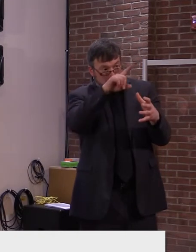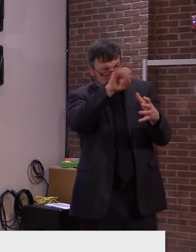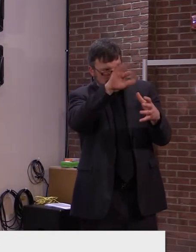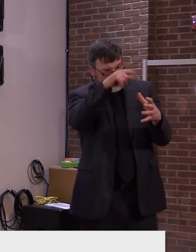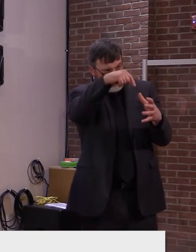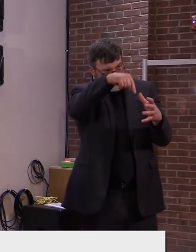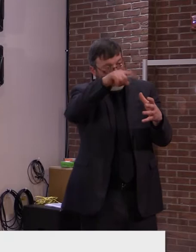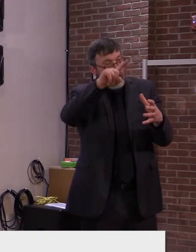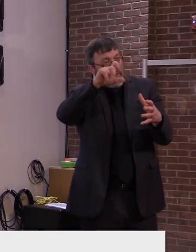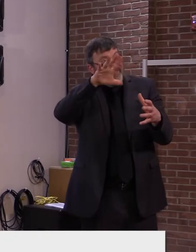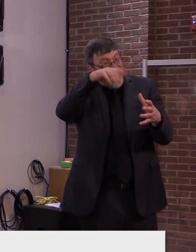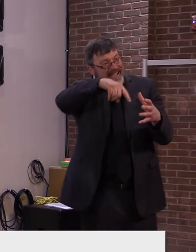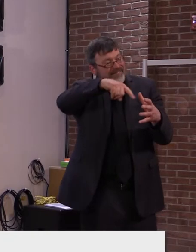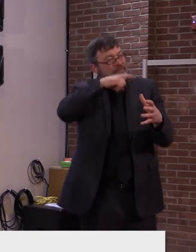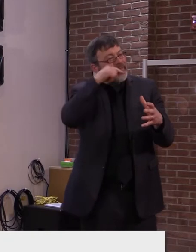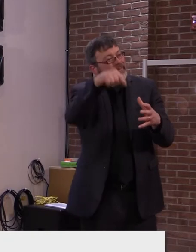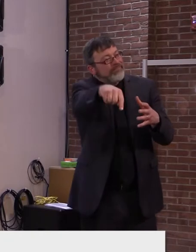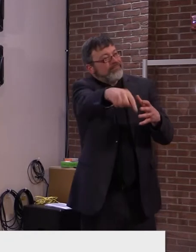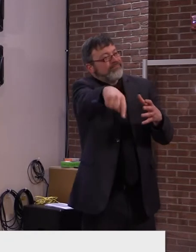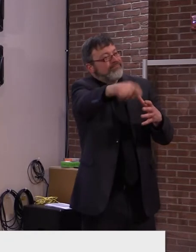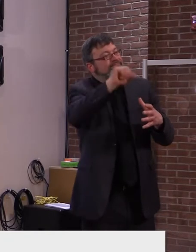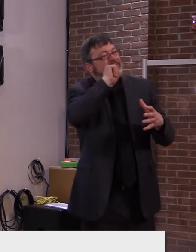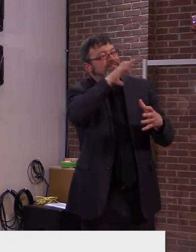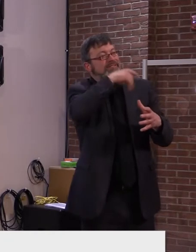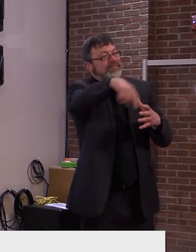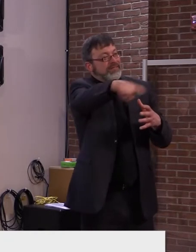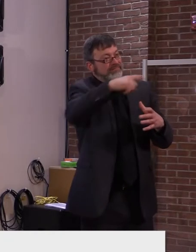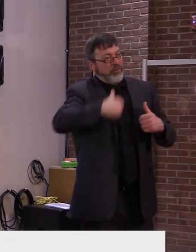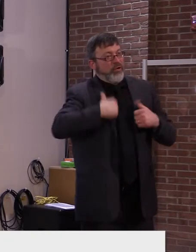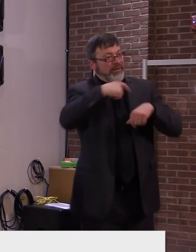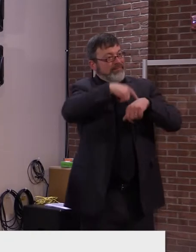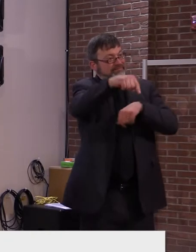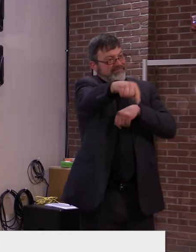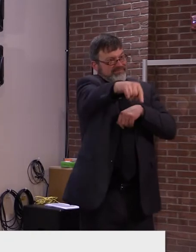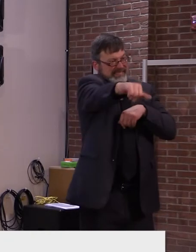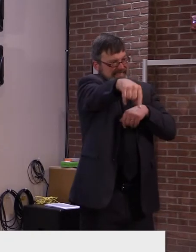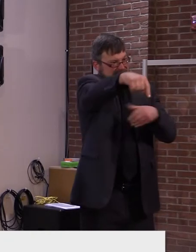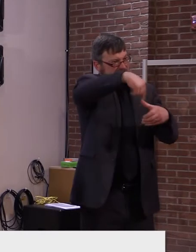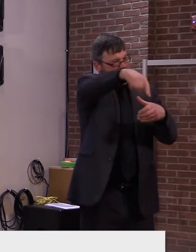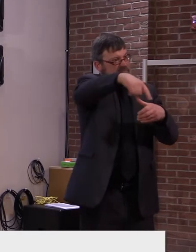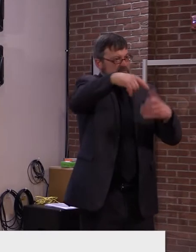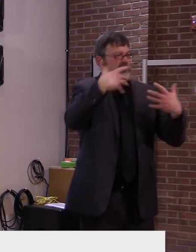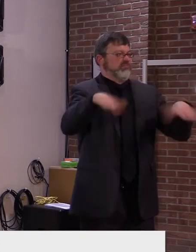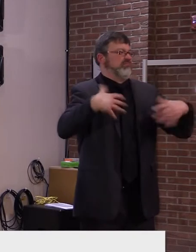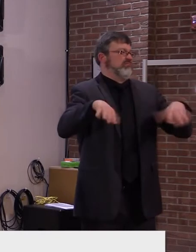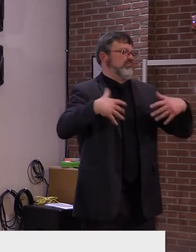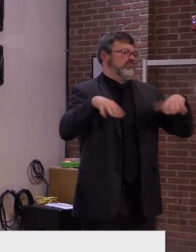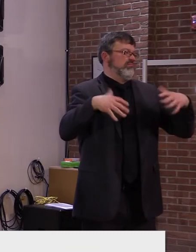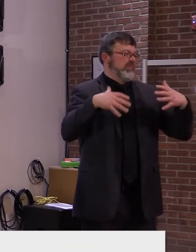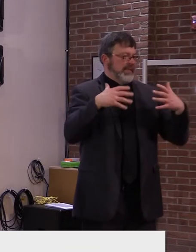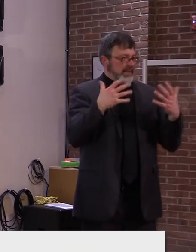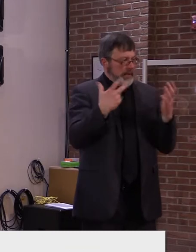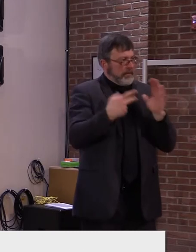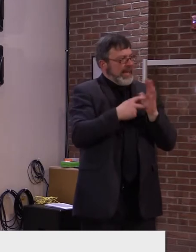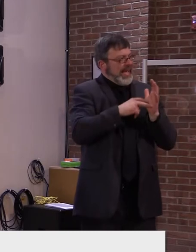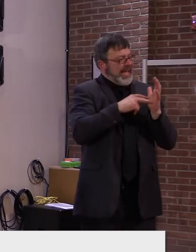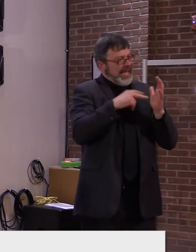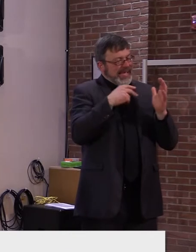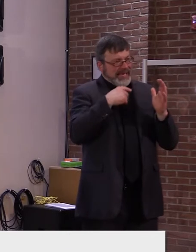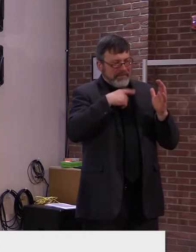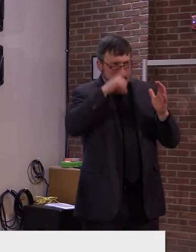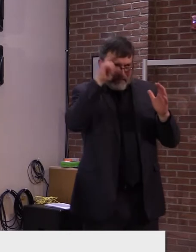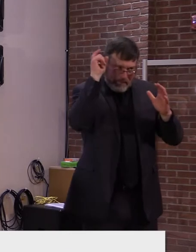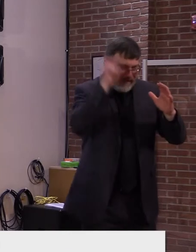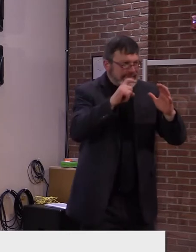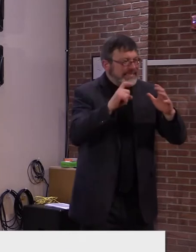we've loosened restrictions in the summer of 2020, we had to tighten things up back up again in the fall and